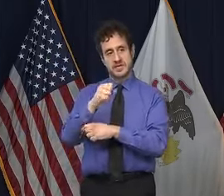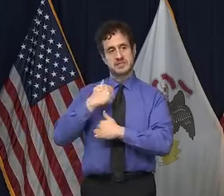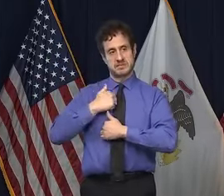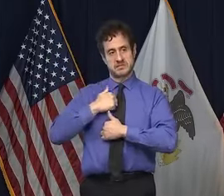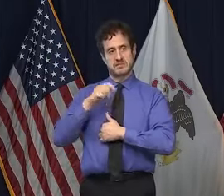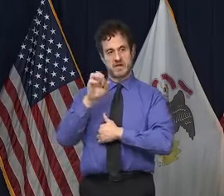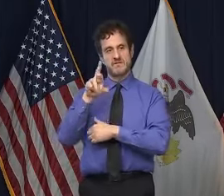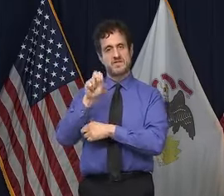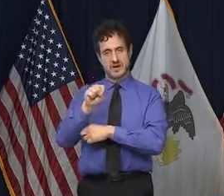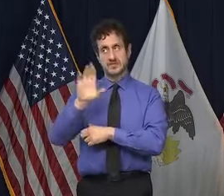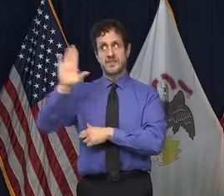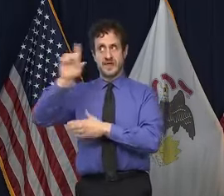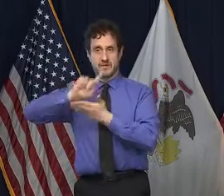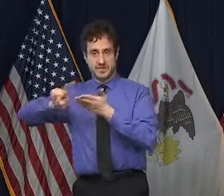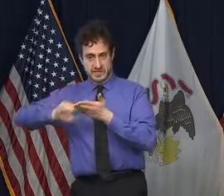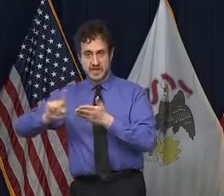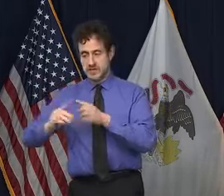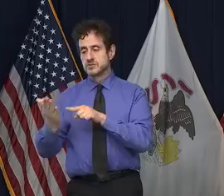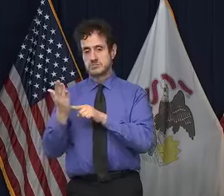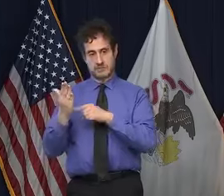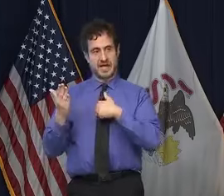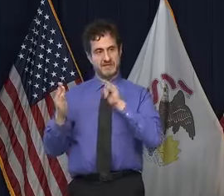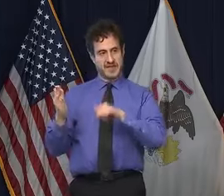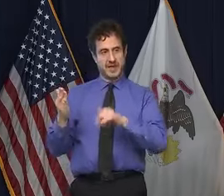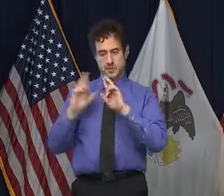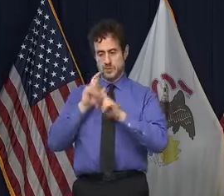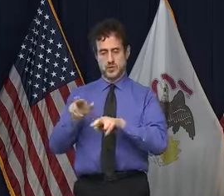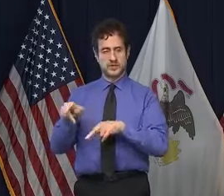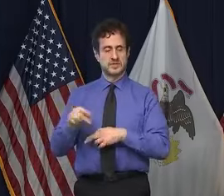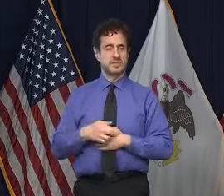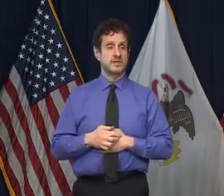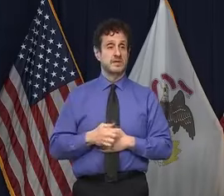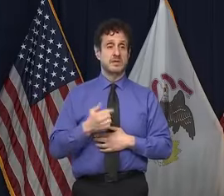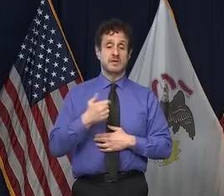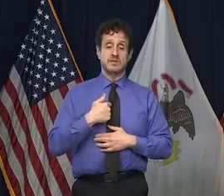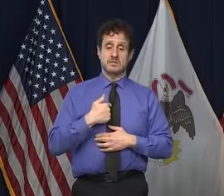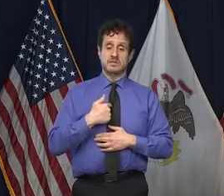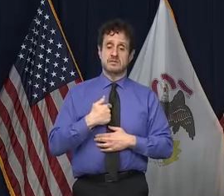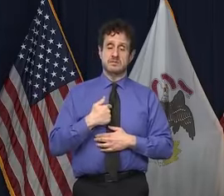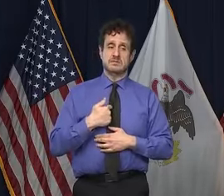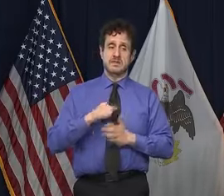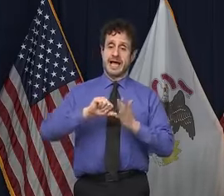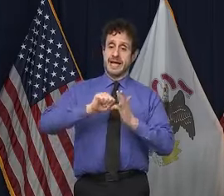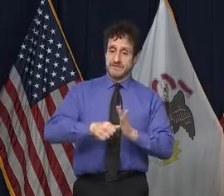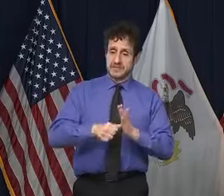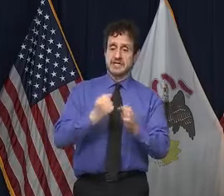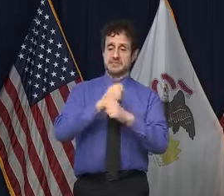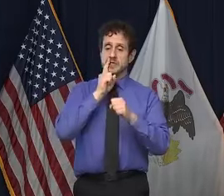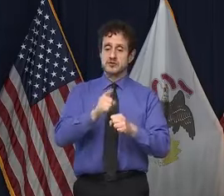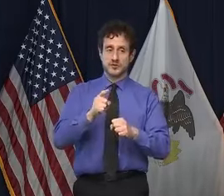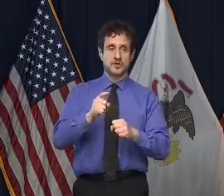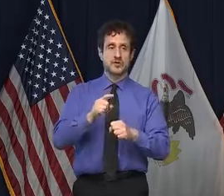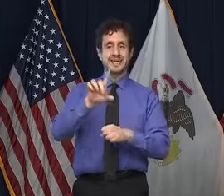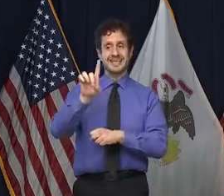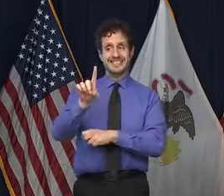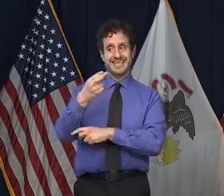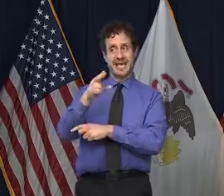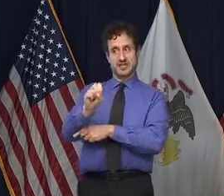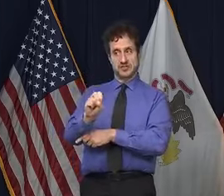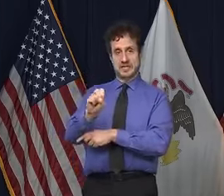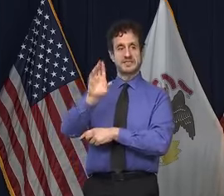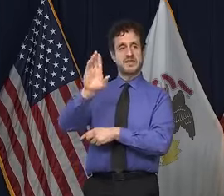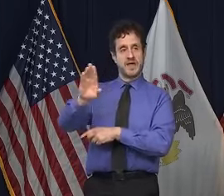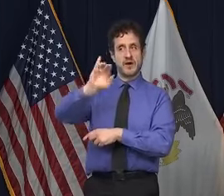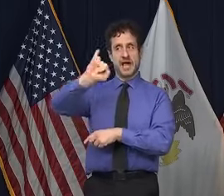And again, I put our, you know, emphasis on this by making sure there's an independent investigation by the DHS inspector